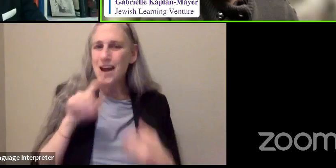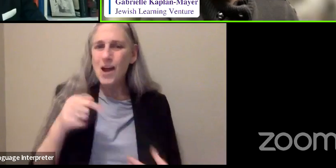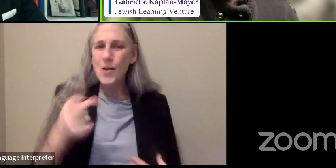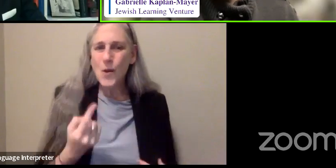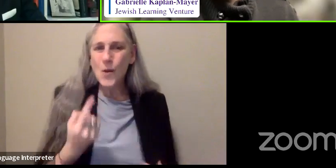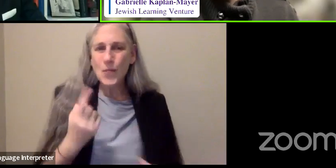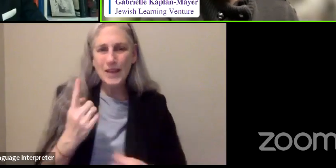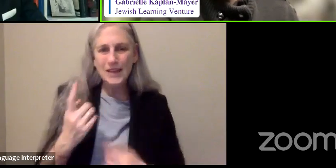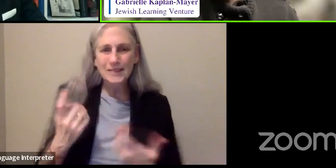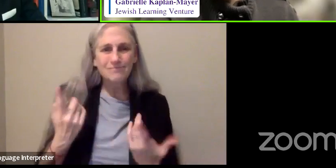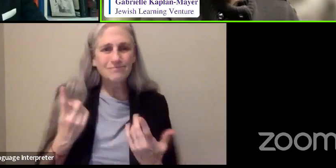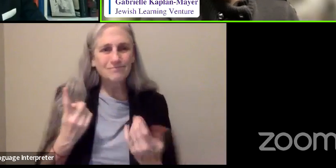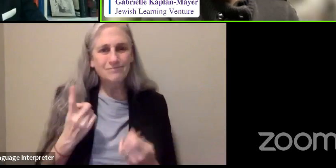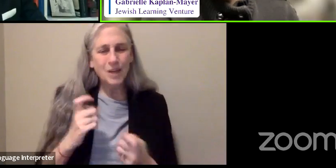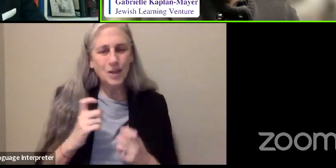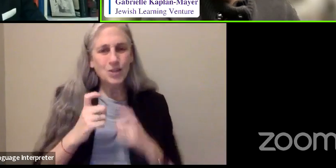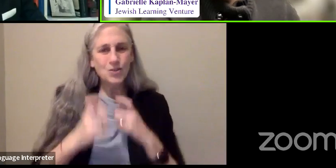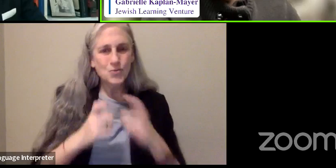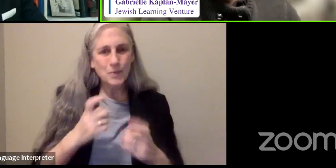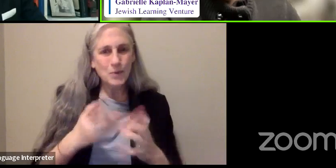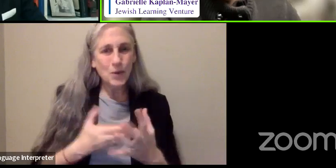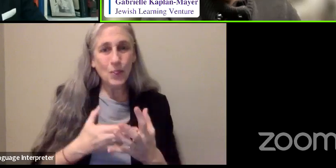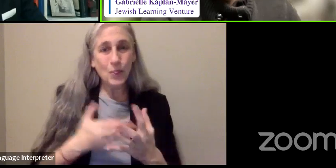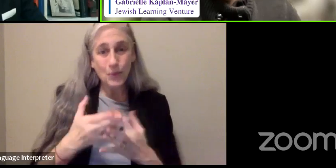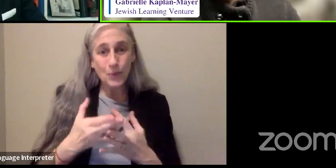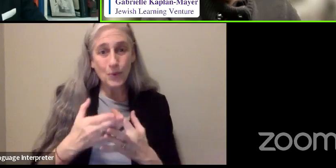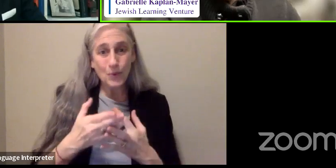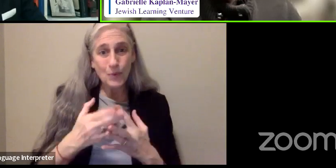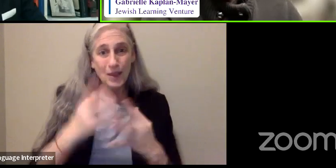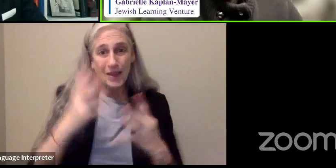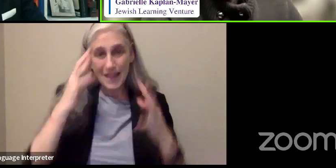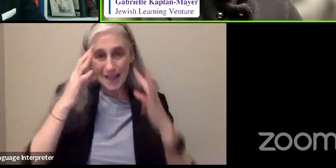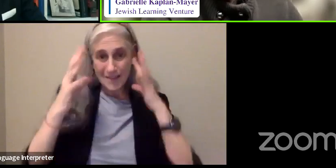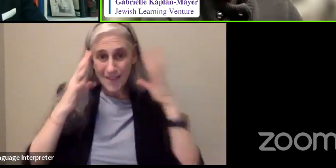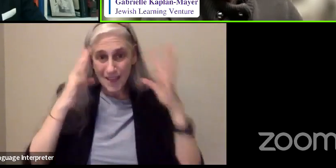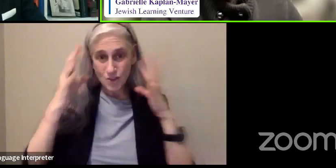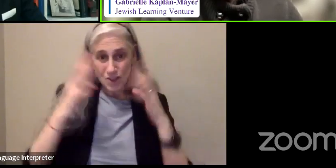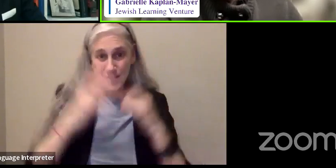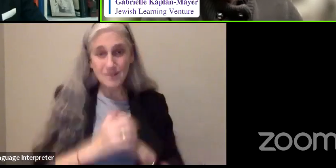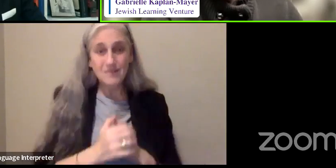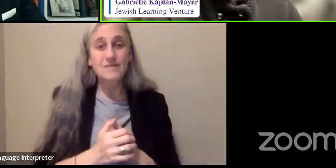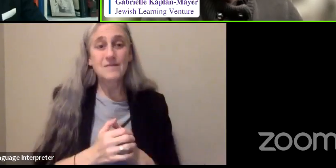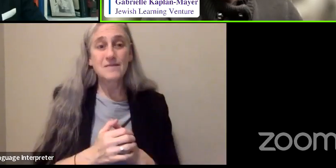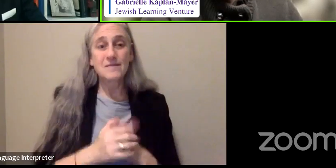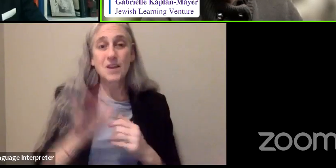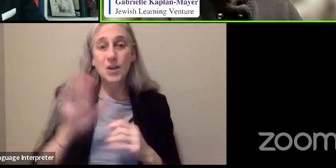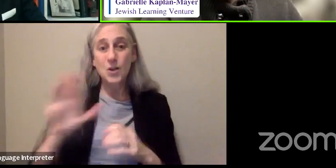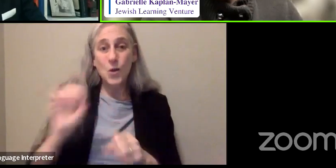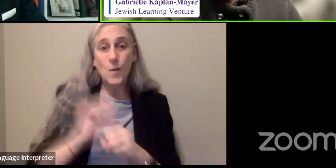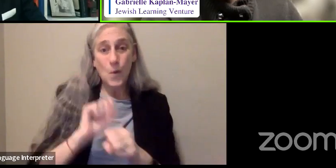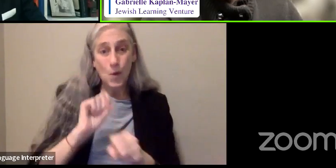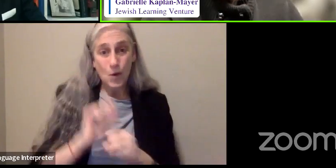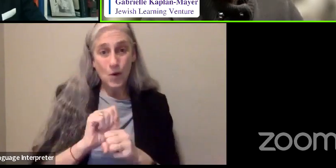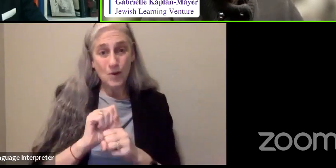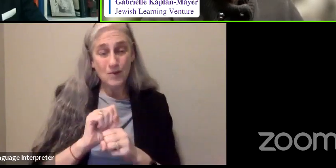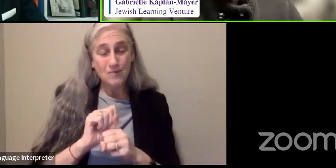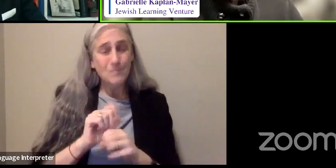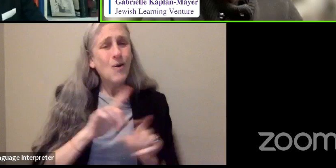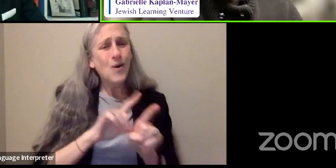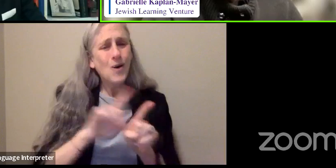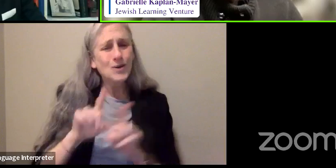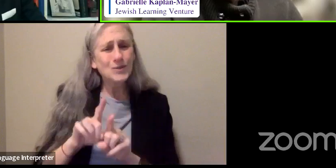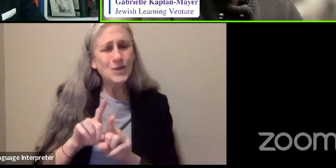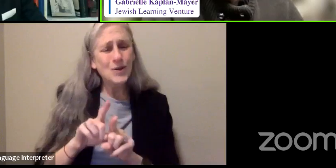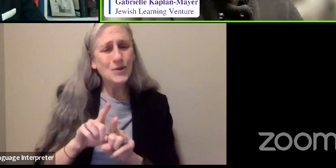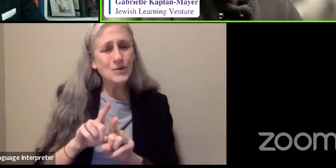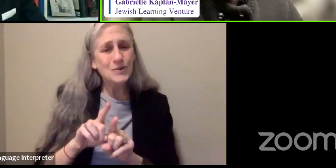contributed through your invention and your work, but also as a